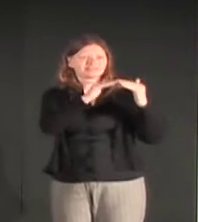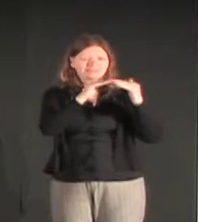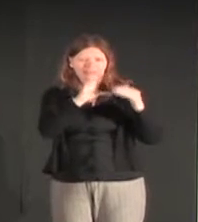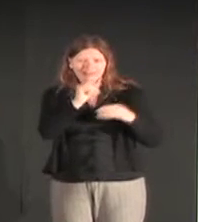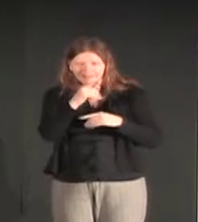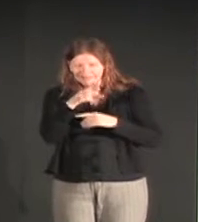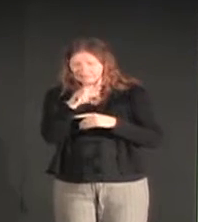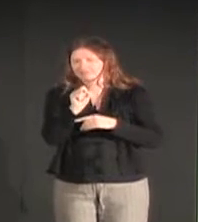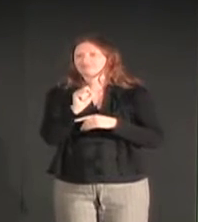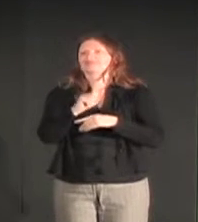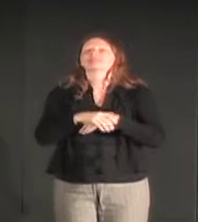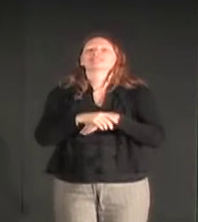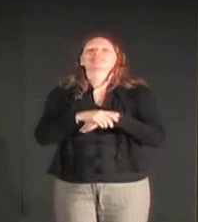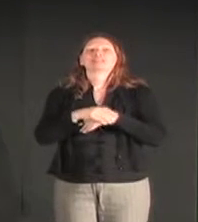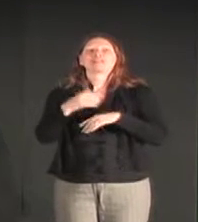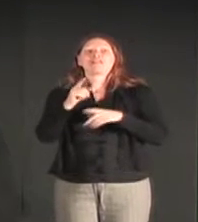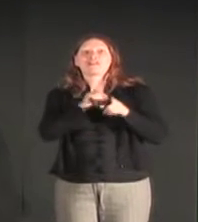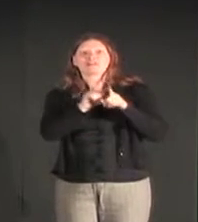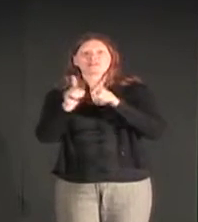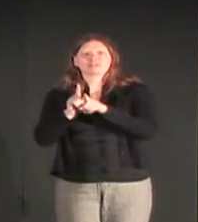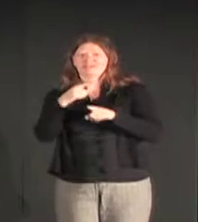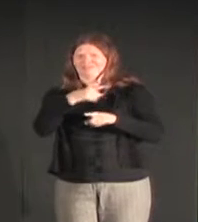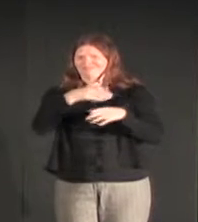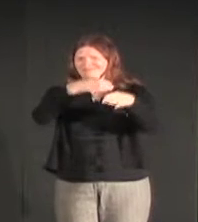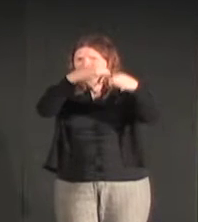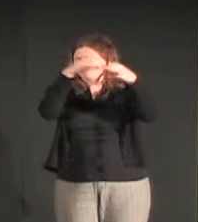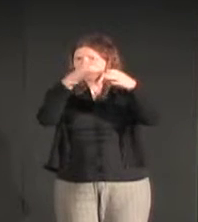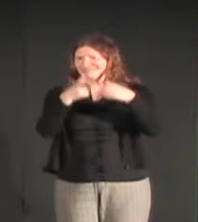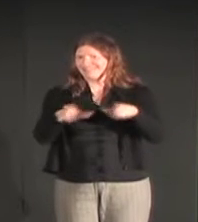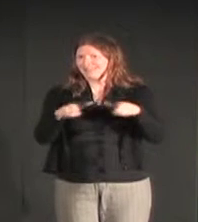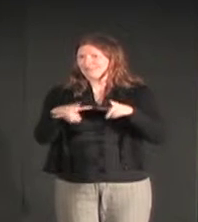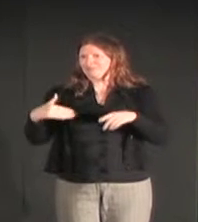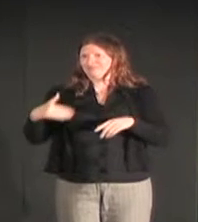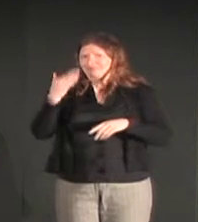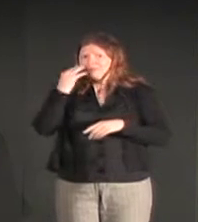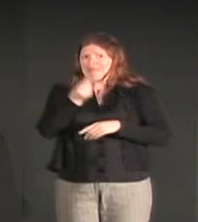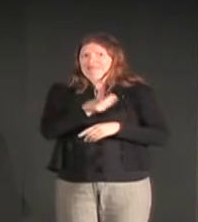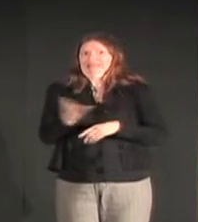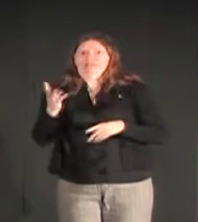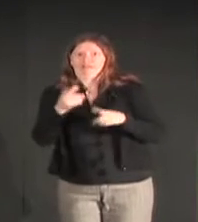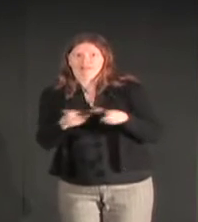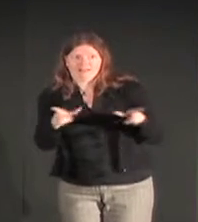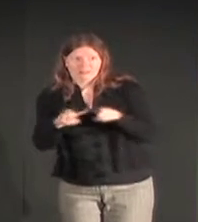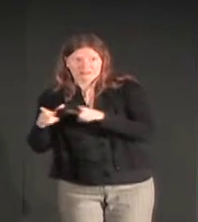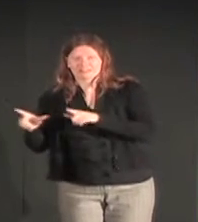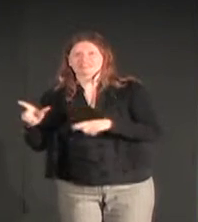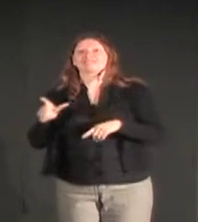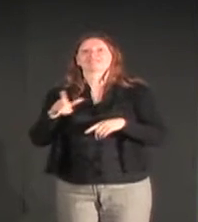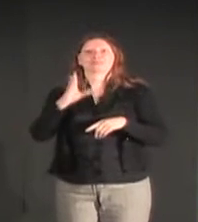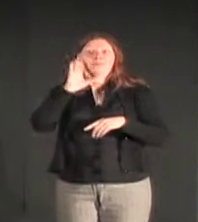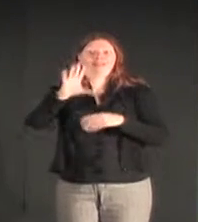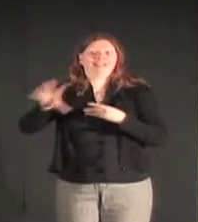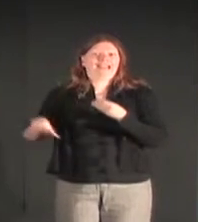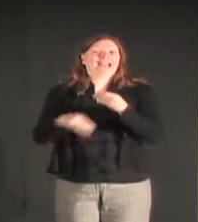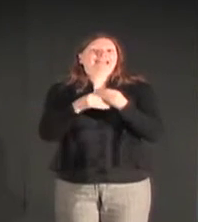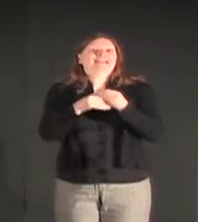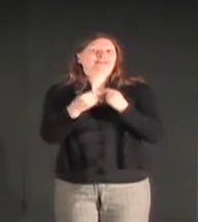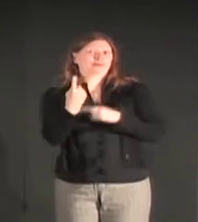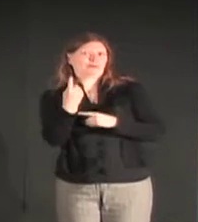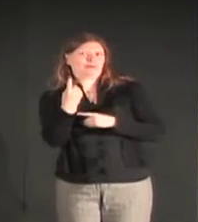in American Sign She recognized as a foreign language here. She is exceptional at several different languages. She's